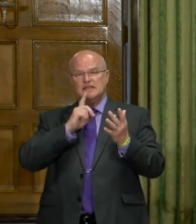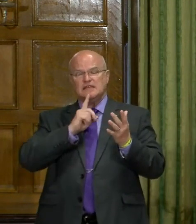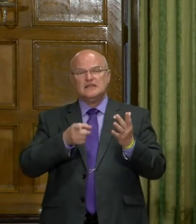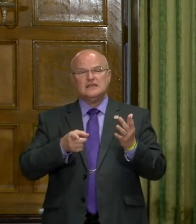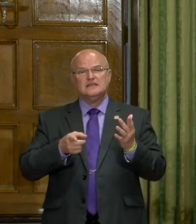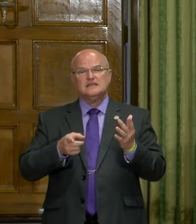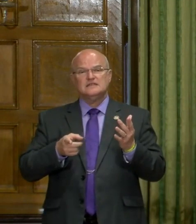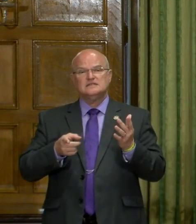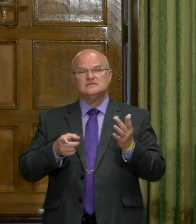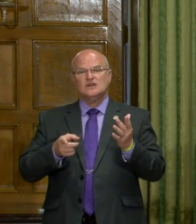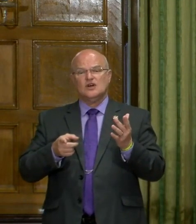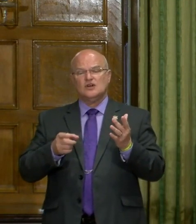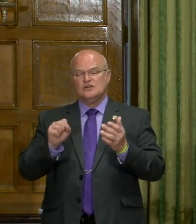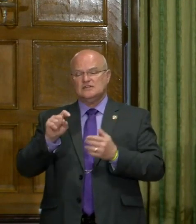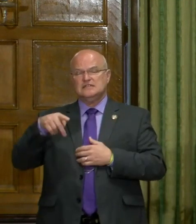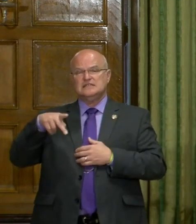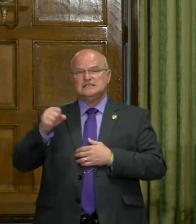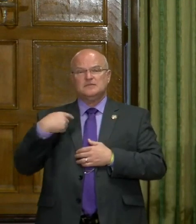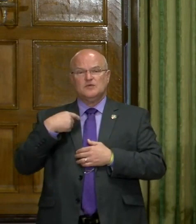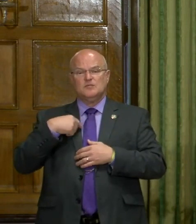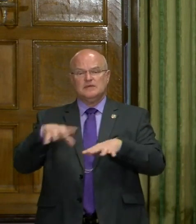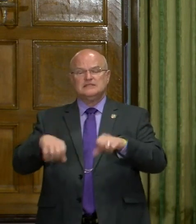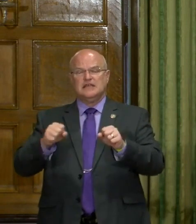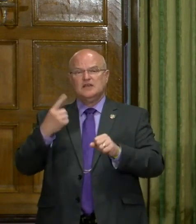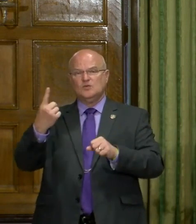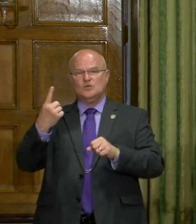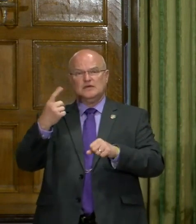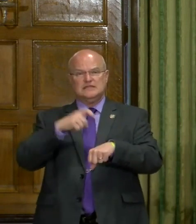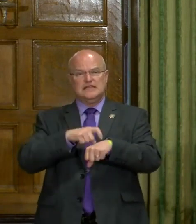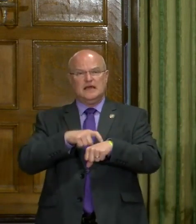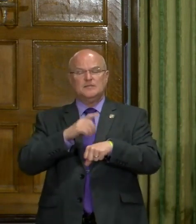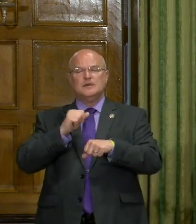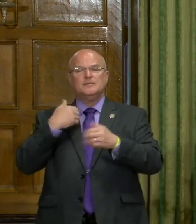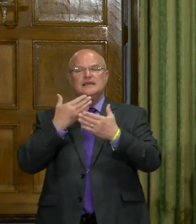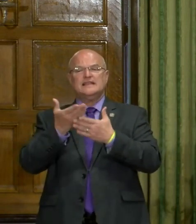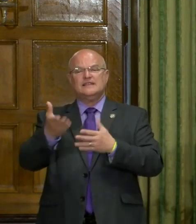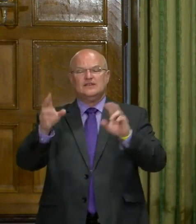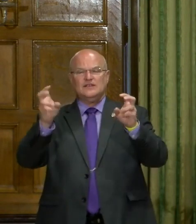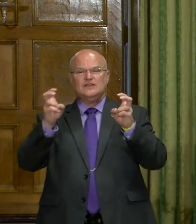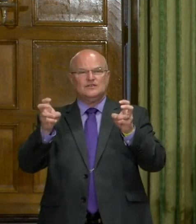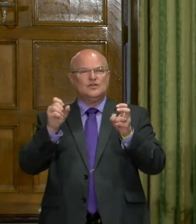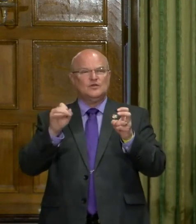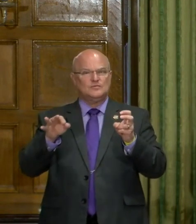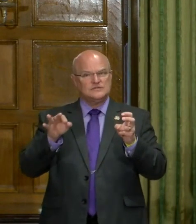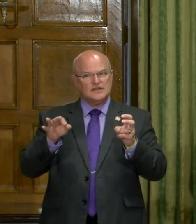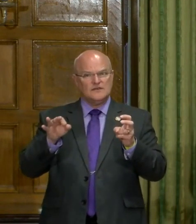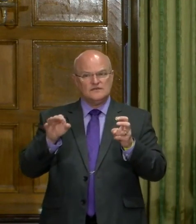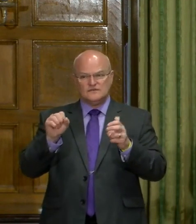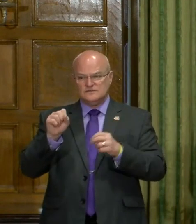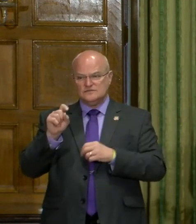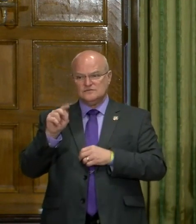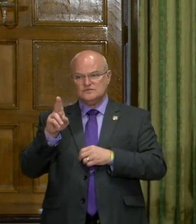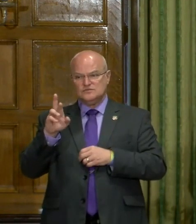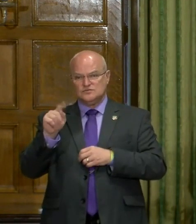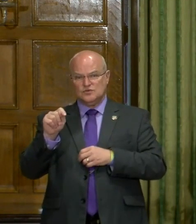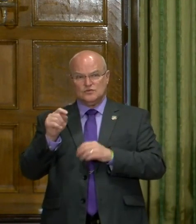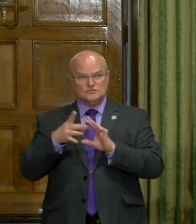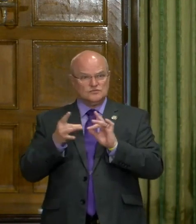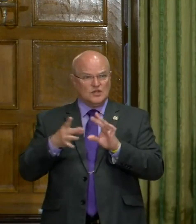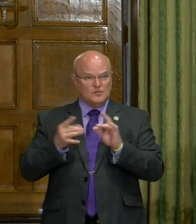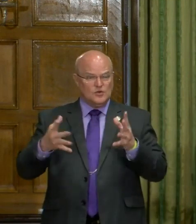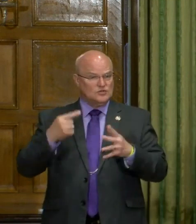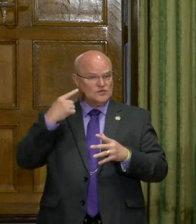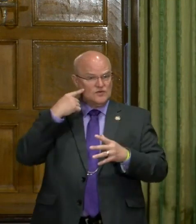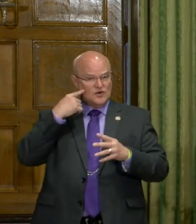you know, steps that we have to take one at a time, uh, to be able to get there in terms of, and Stuart, do you want to comment on this?